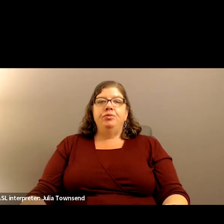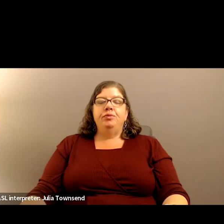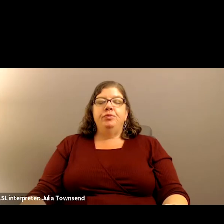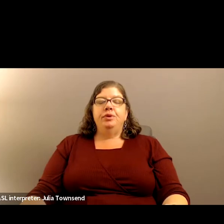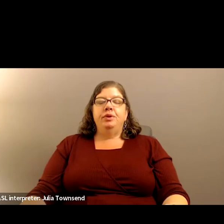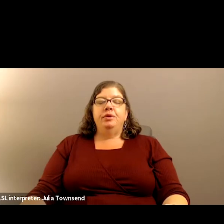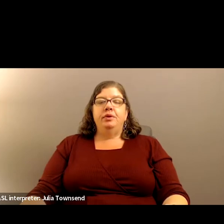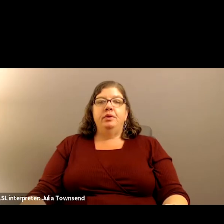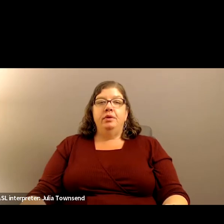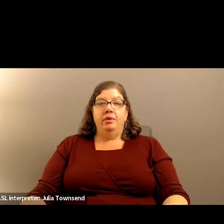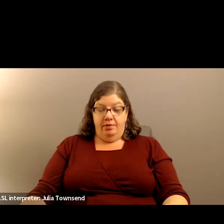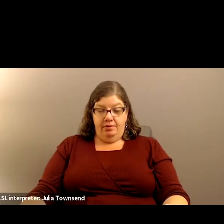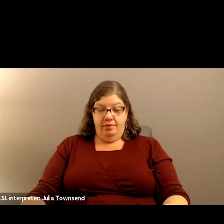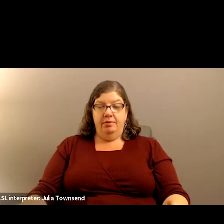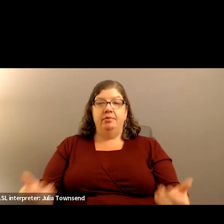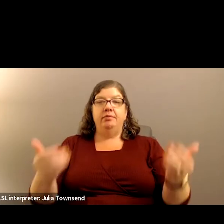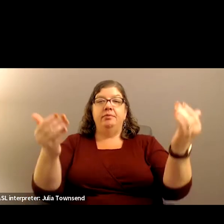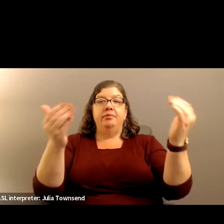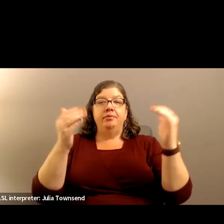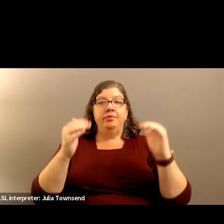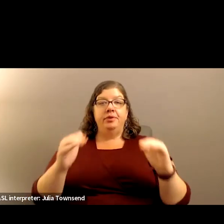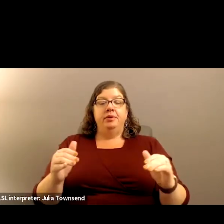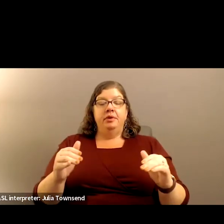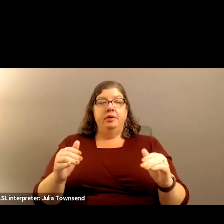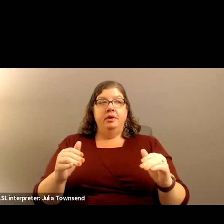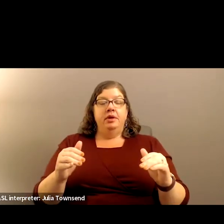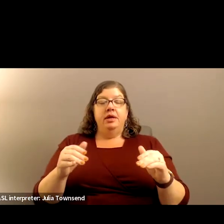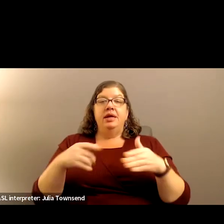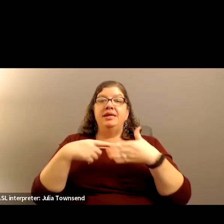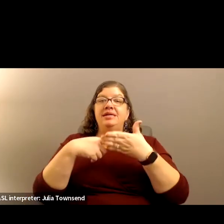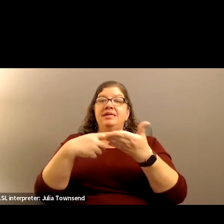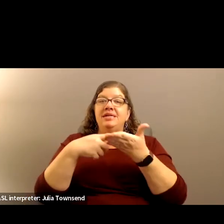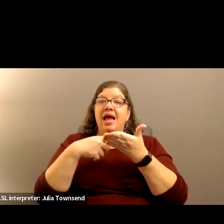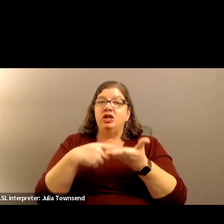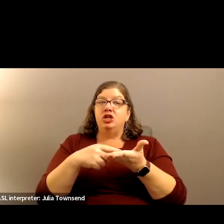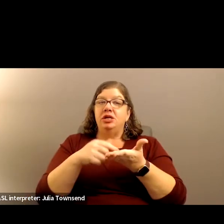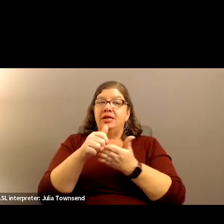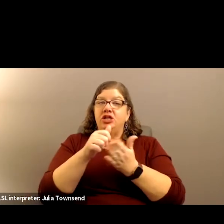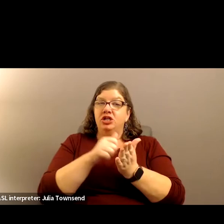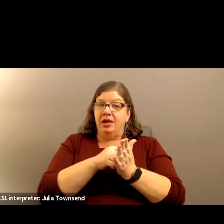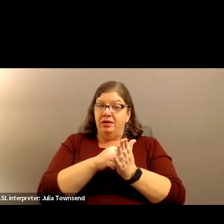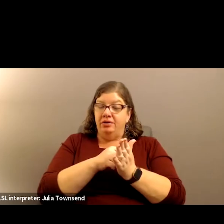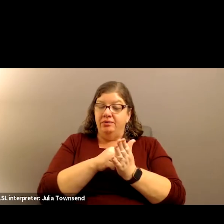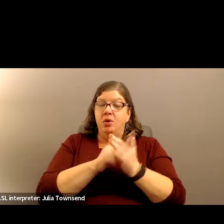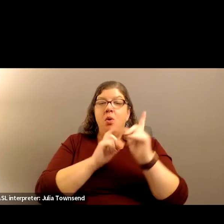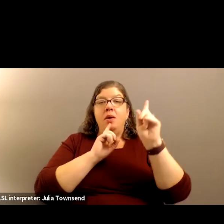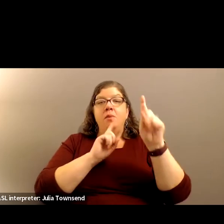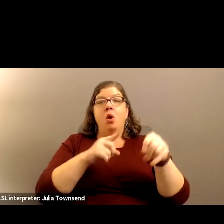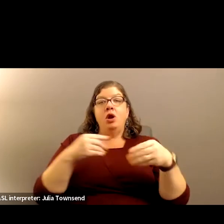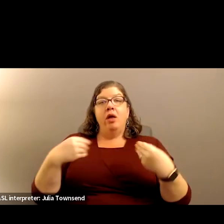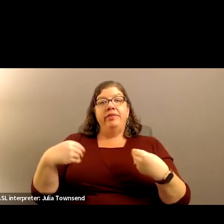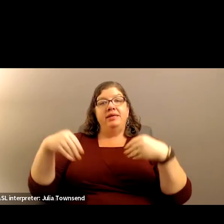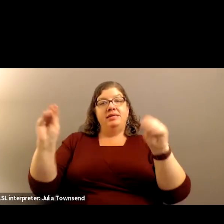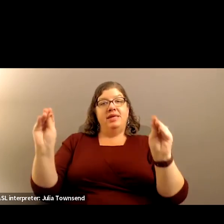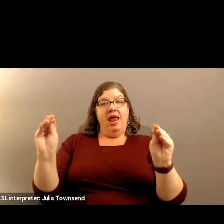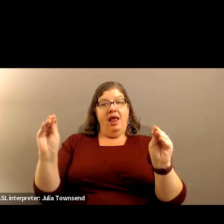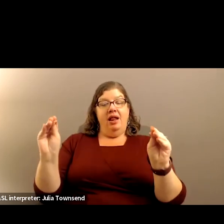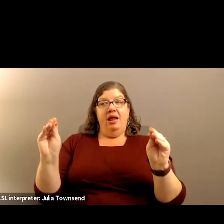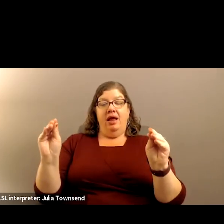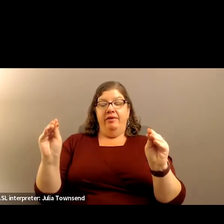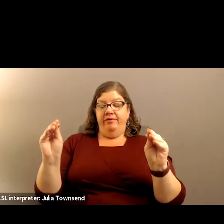And we will go to the discussion agenda, report on the sale of the